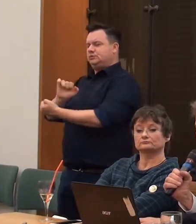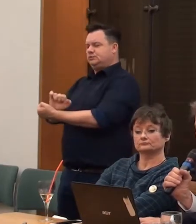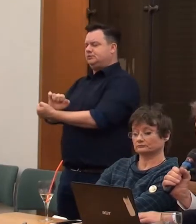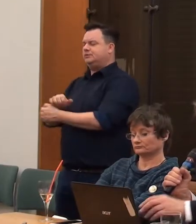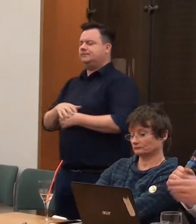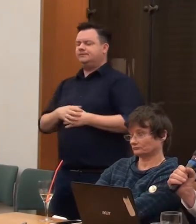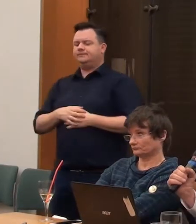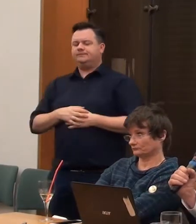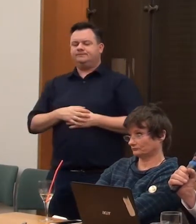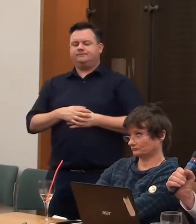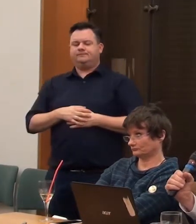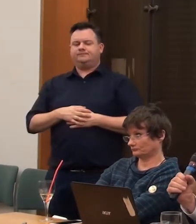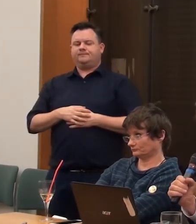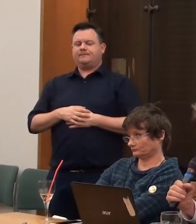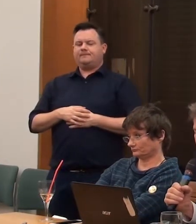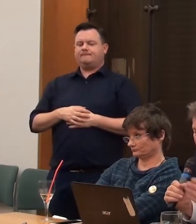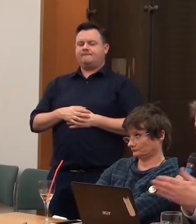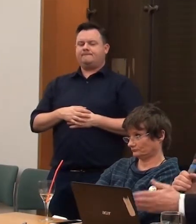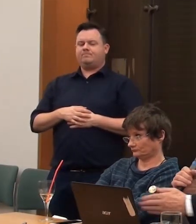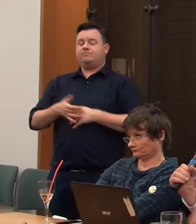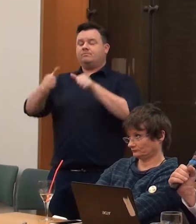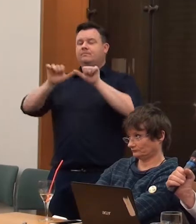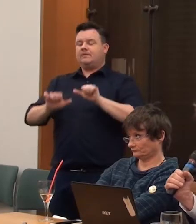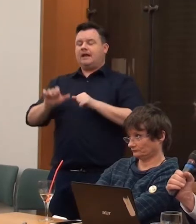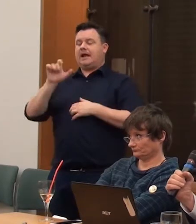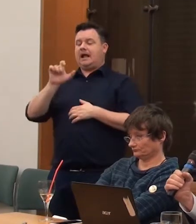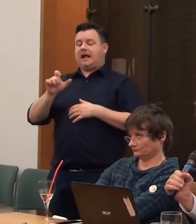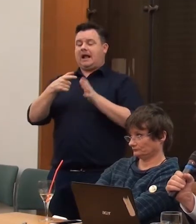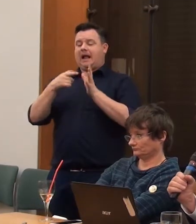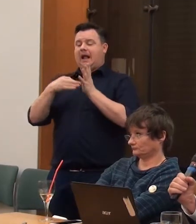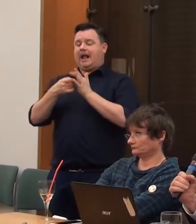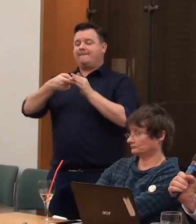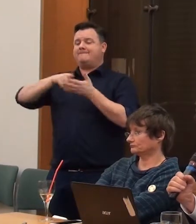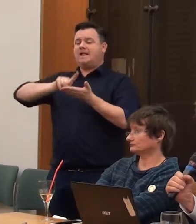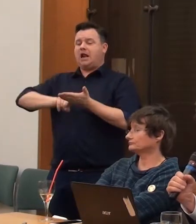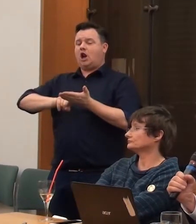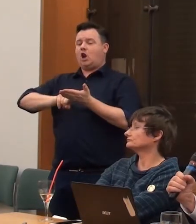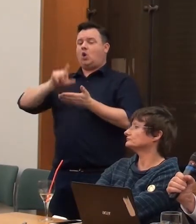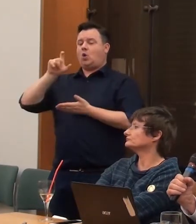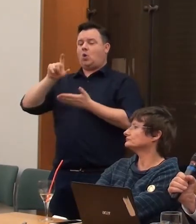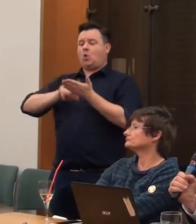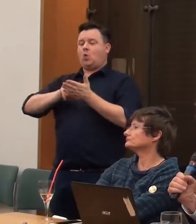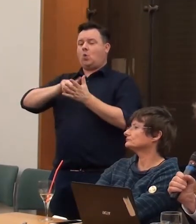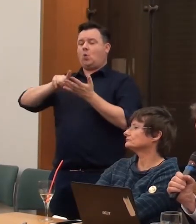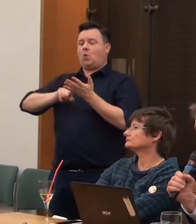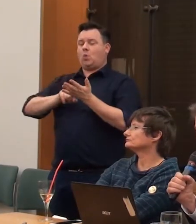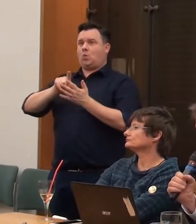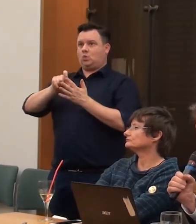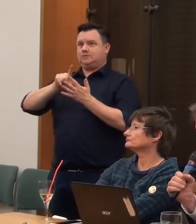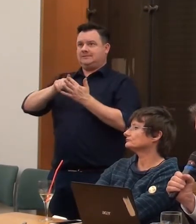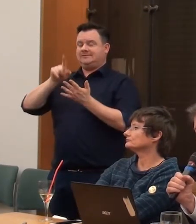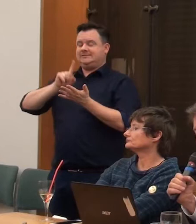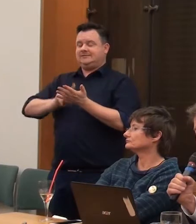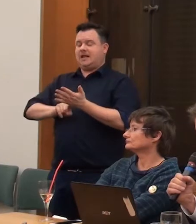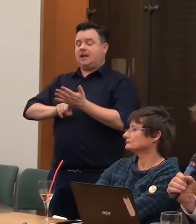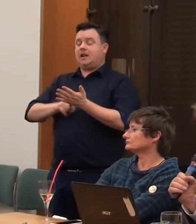On the other hand, Camila Claudel was also a pupil of the